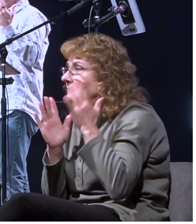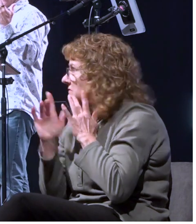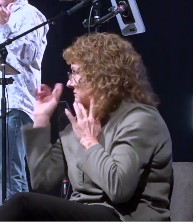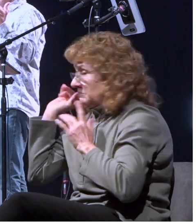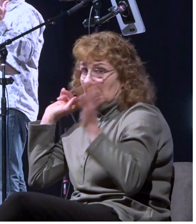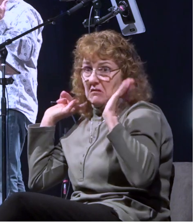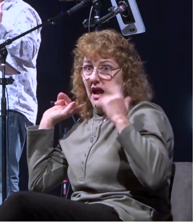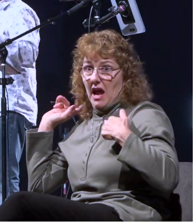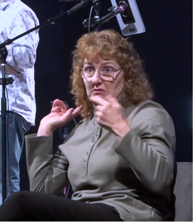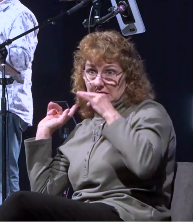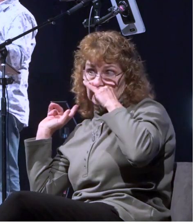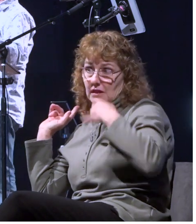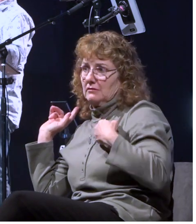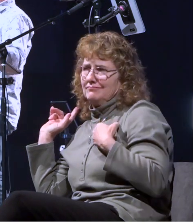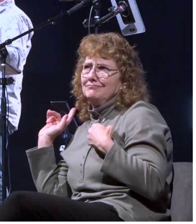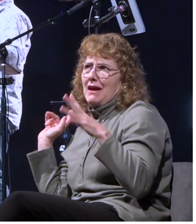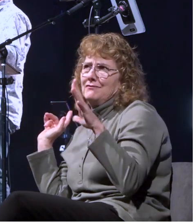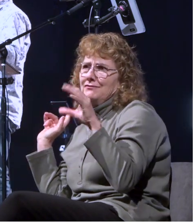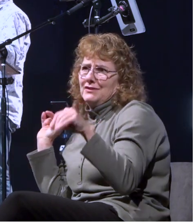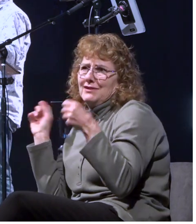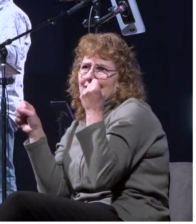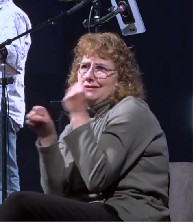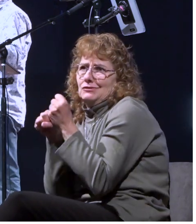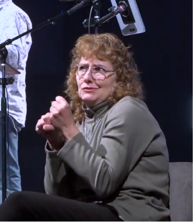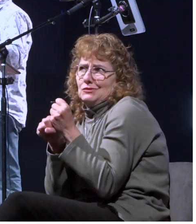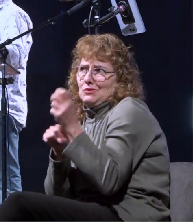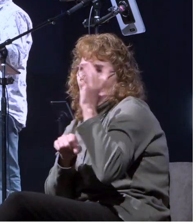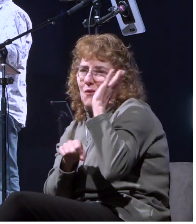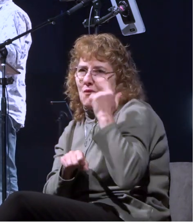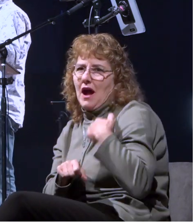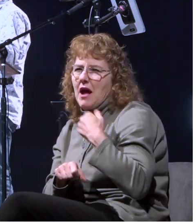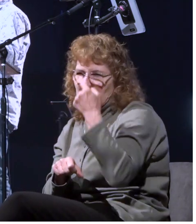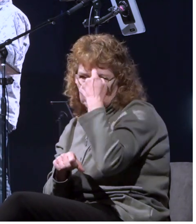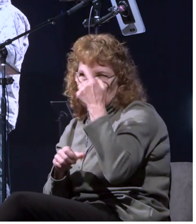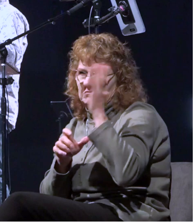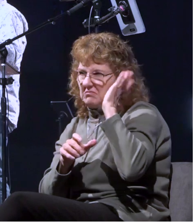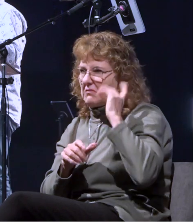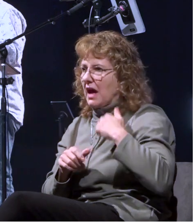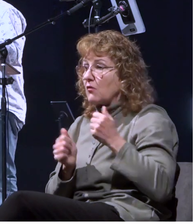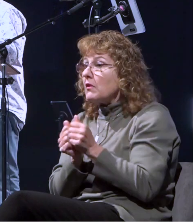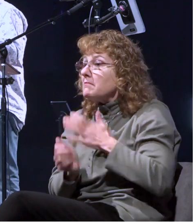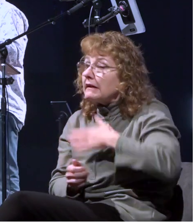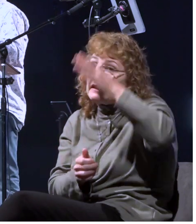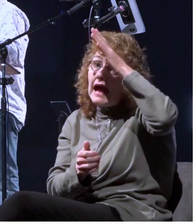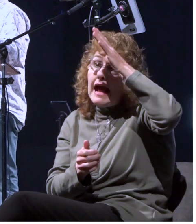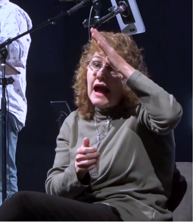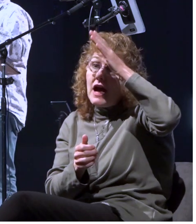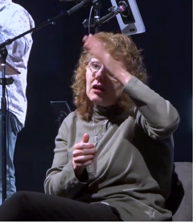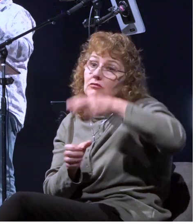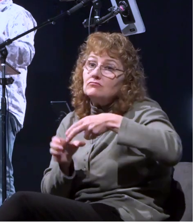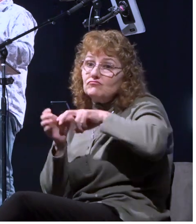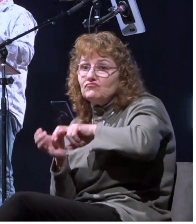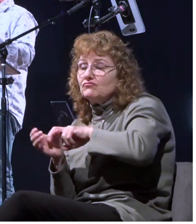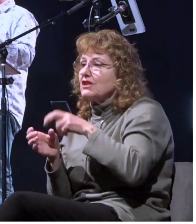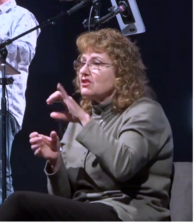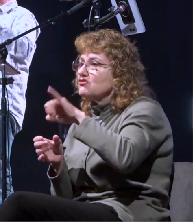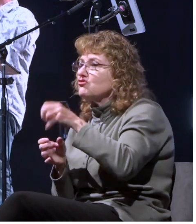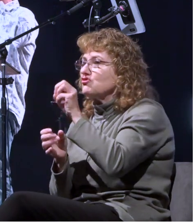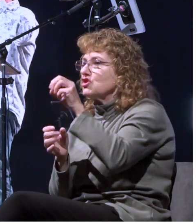is this is fully 50 years ago i'm thinking back i was with my dad we were in his jeep and we were up in palos verdes near our house we